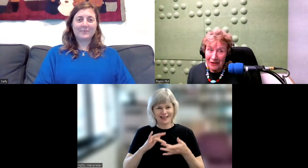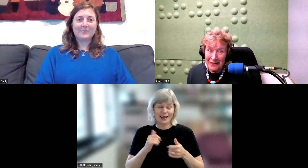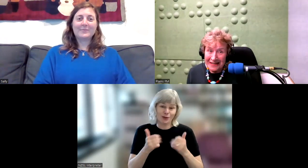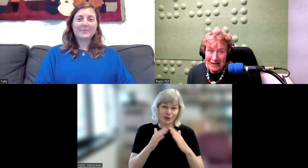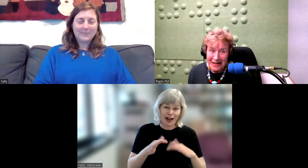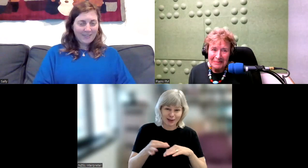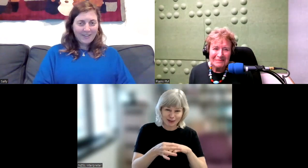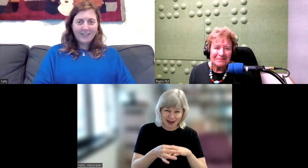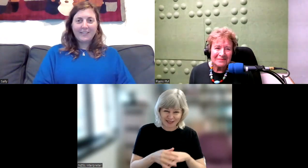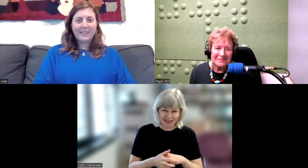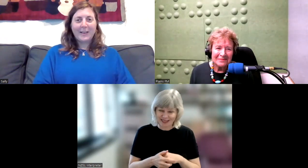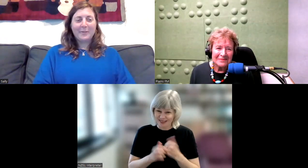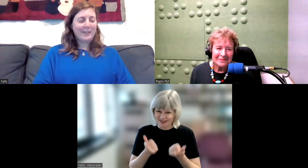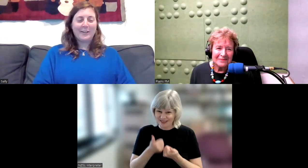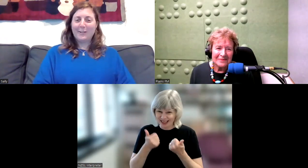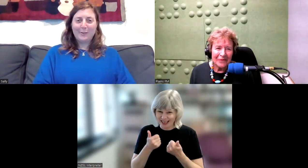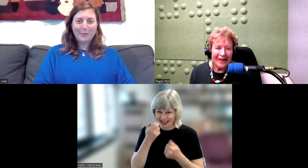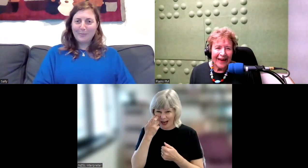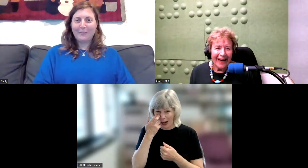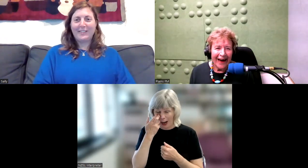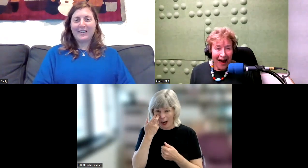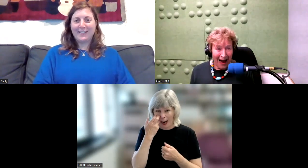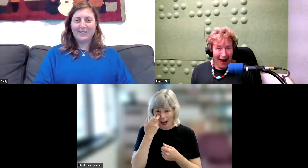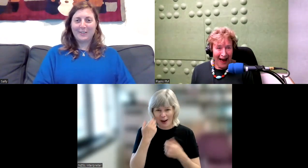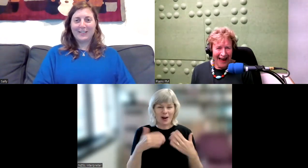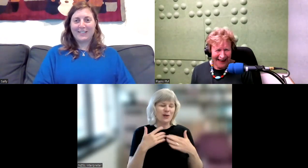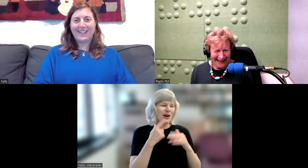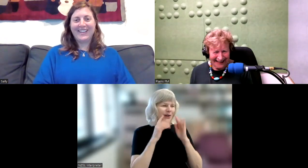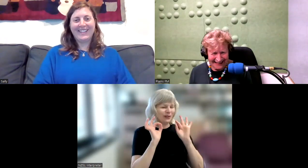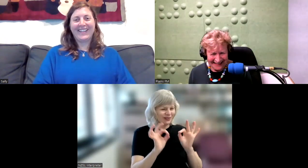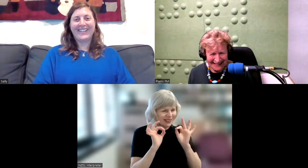on that area? That was a super fantastic introduction. Thank you.